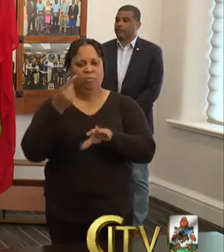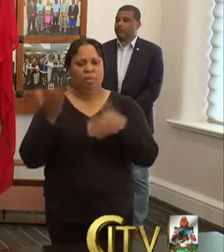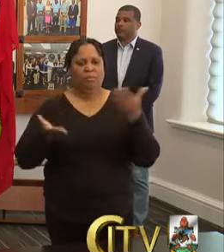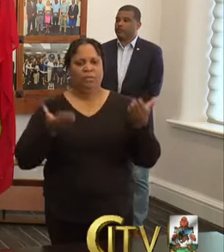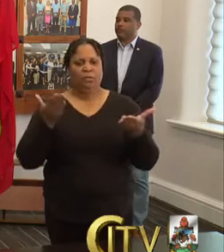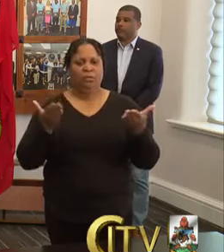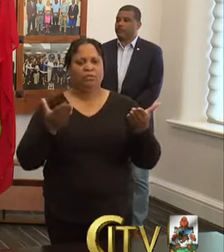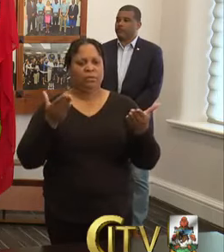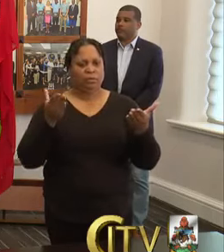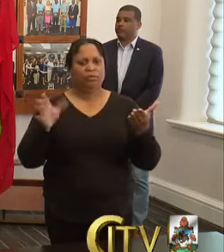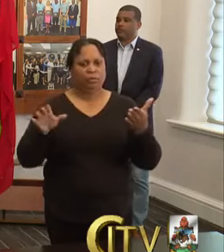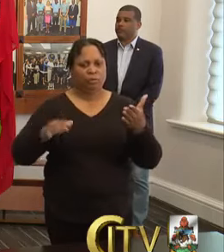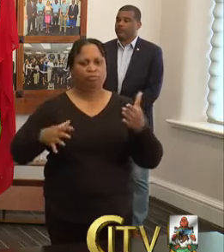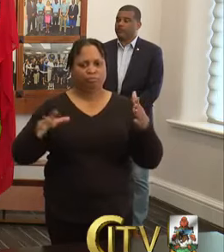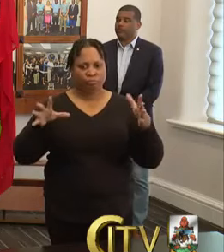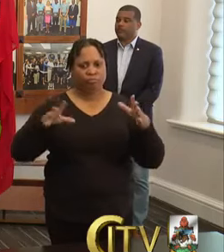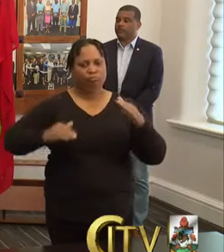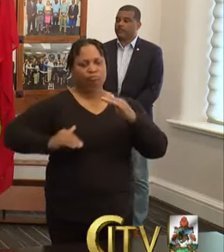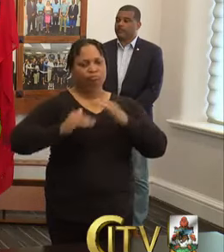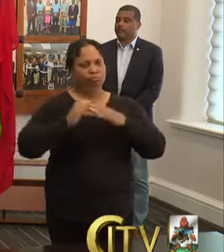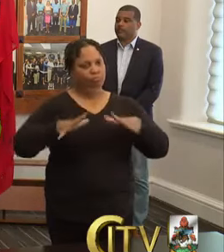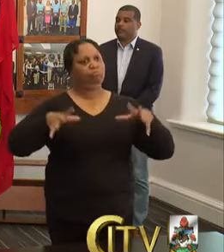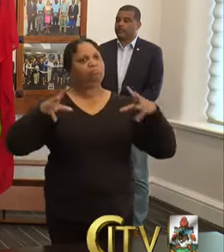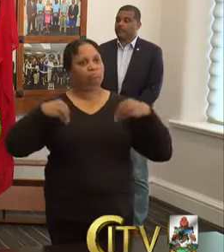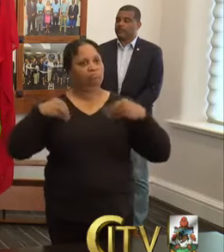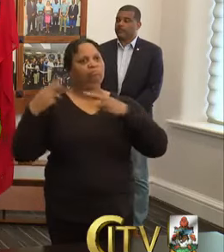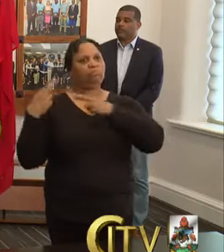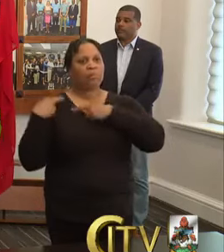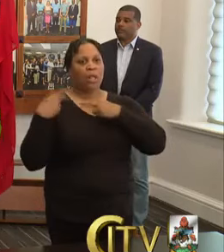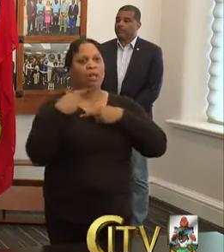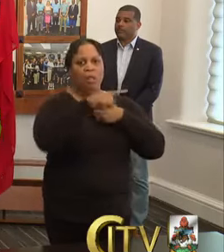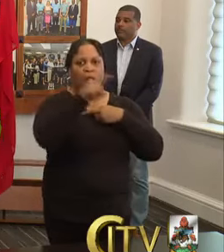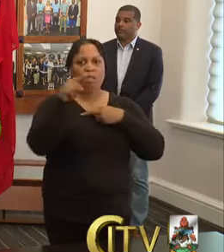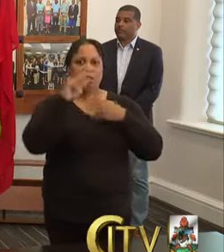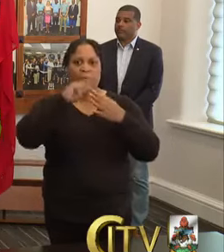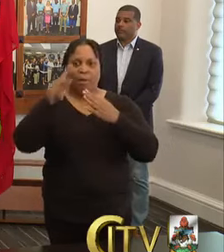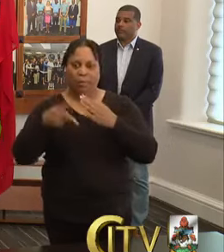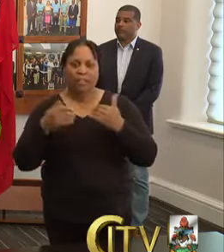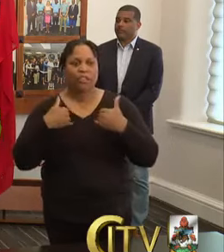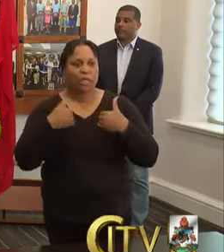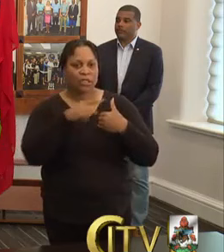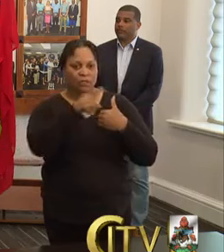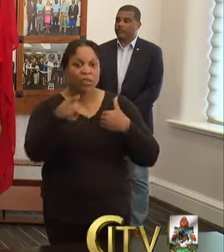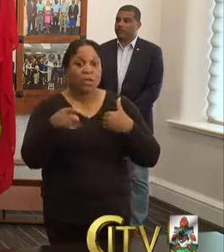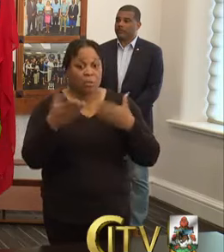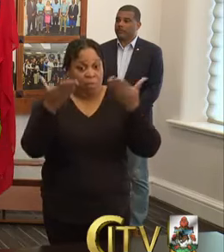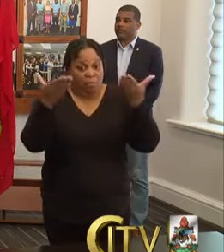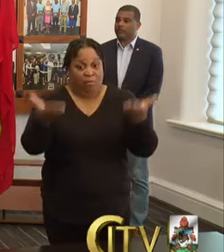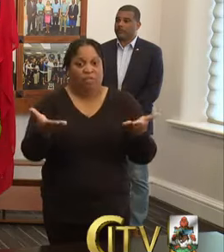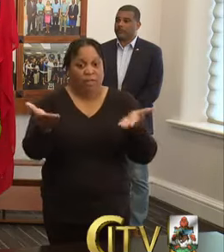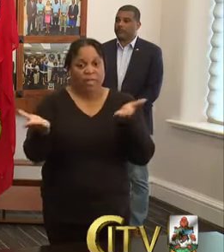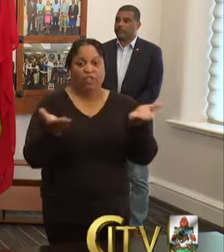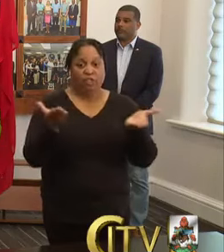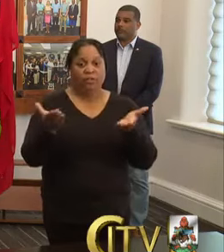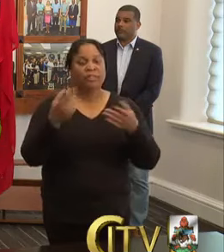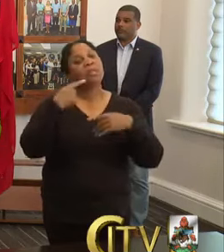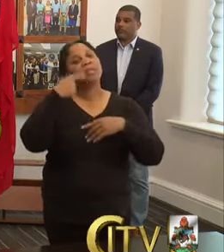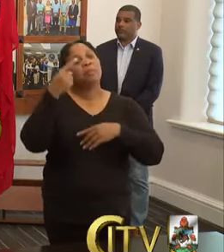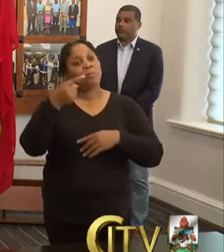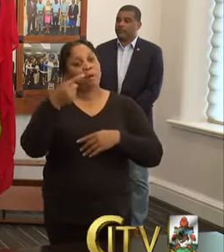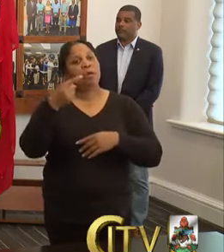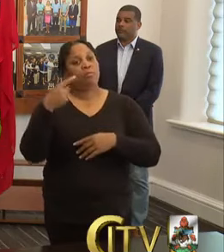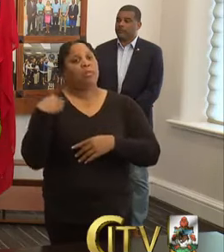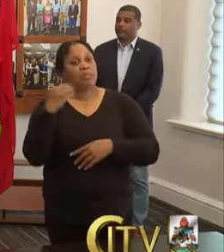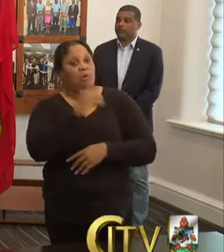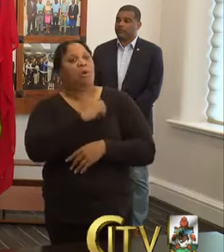up to the expectations of which the public has for them and to continue to provide services. And I think that a vast majority of public officers are